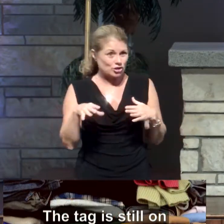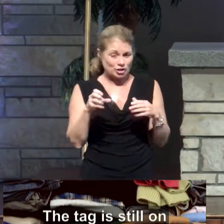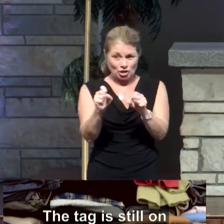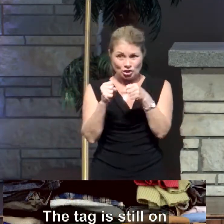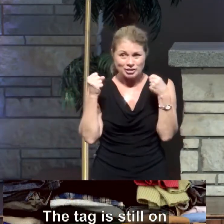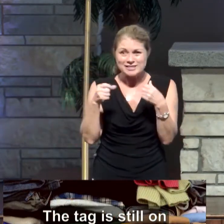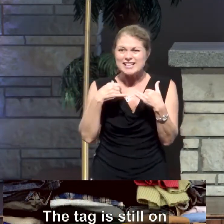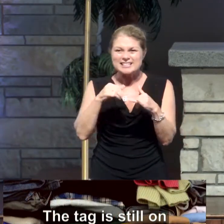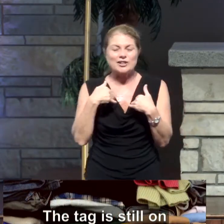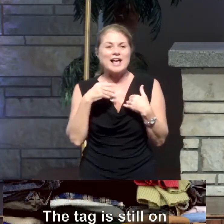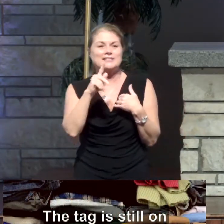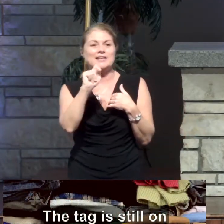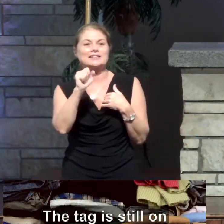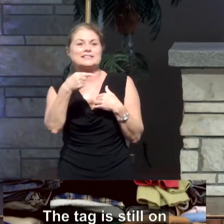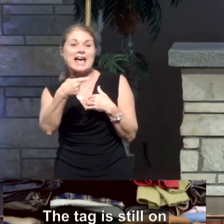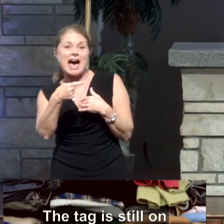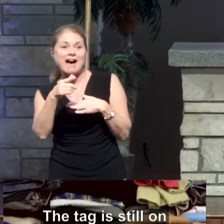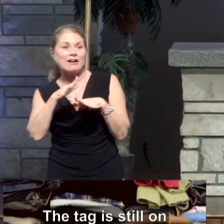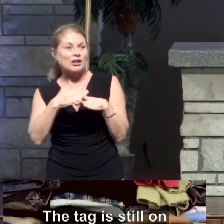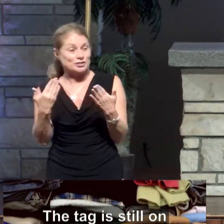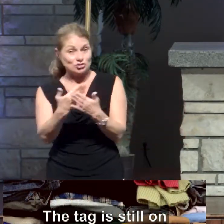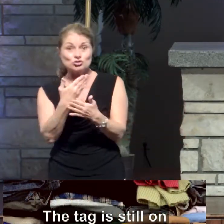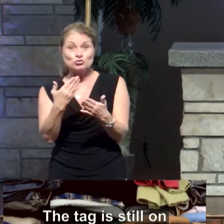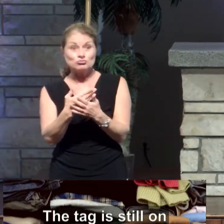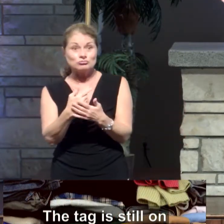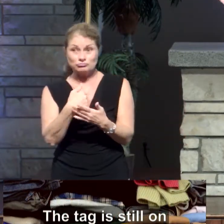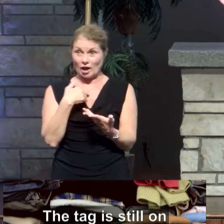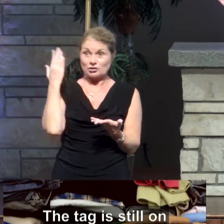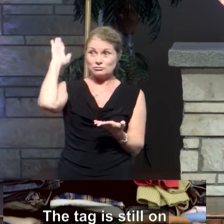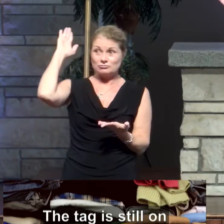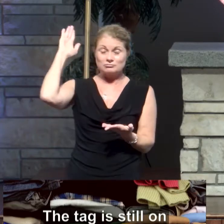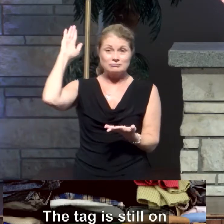it still has a tag on it? I do.